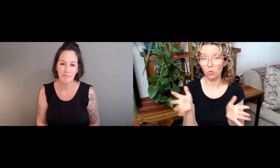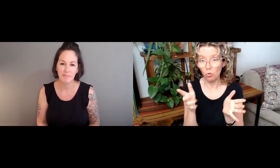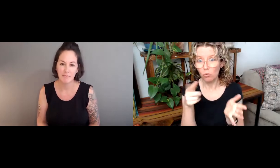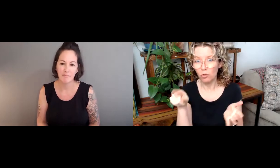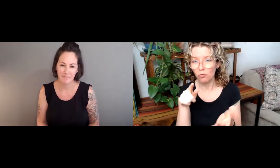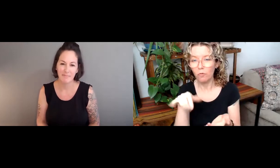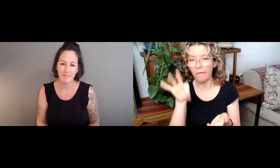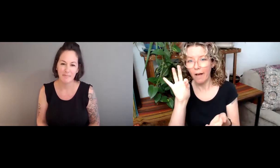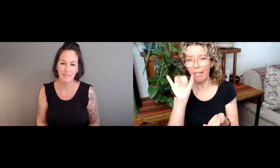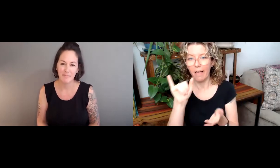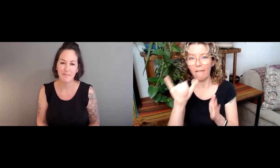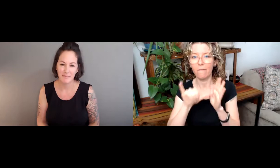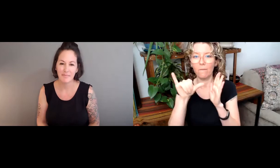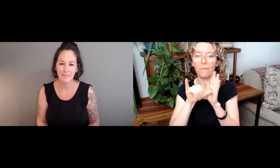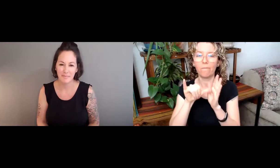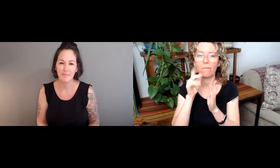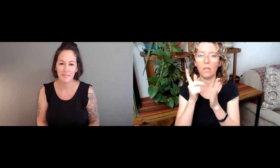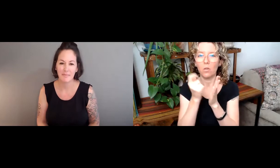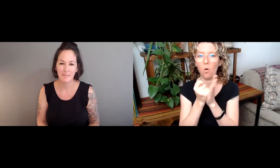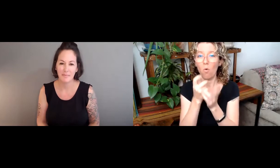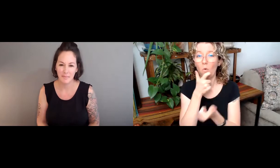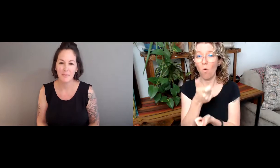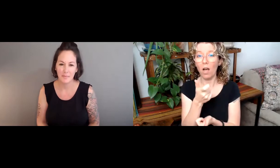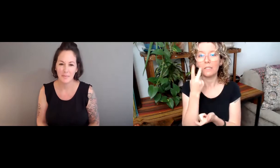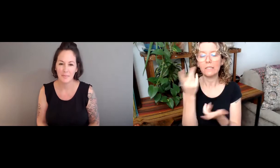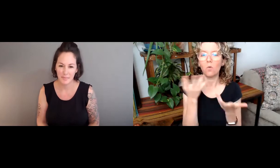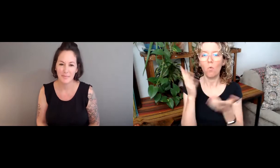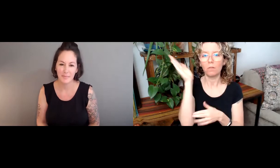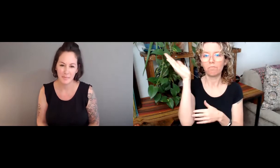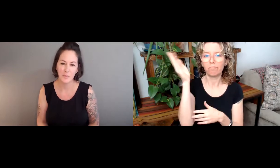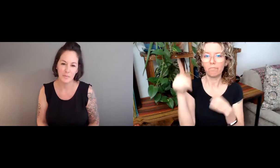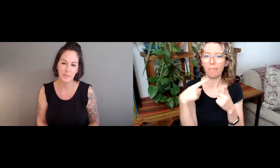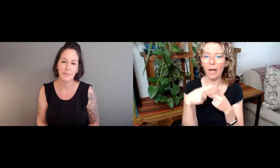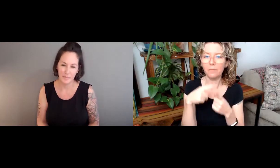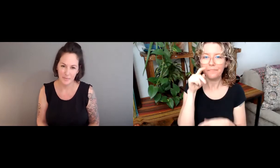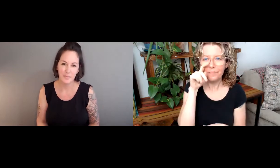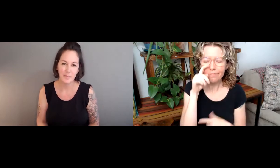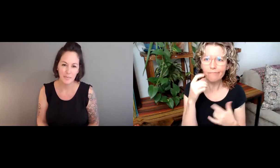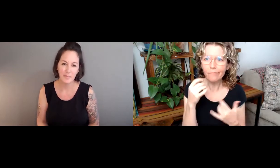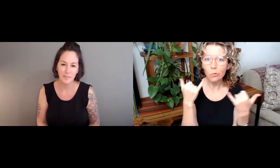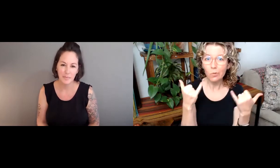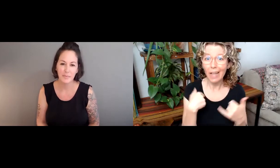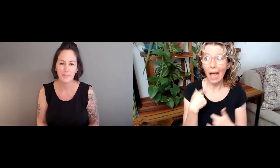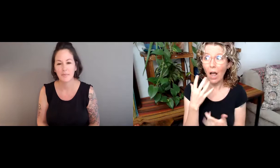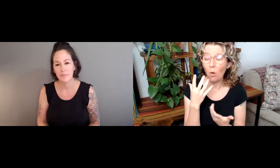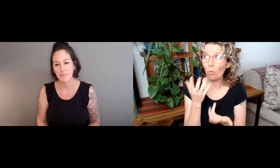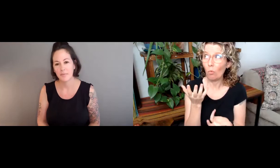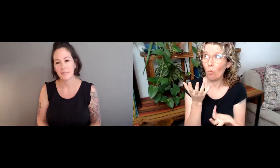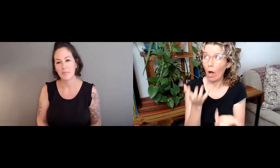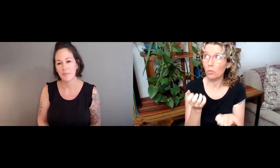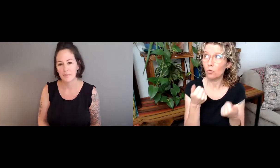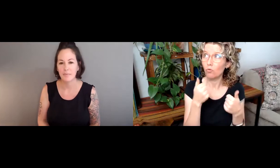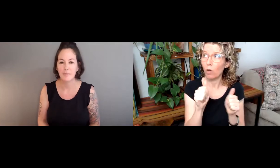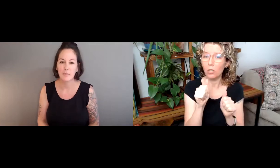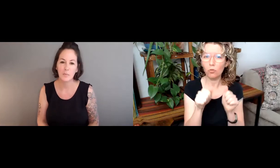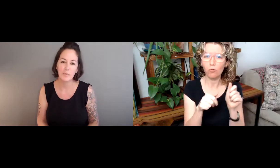opportunity to watch it, I really strongly encourage you to find that video and see what she's been talking about and